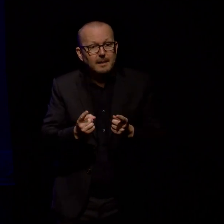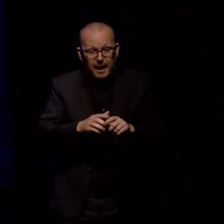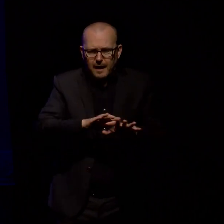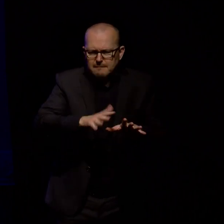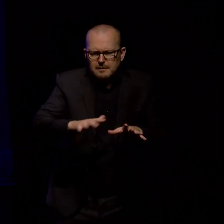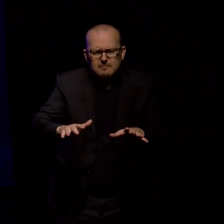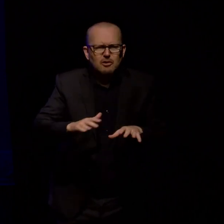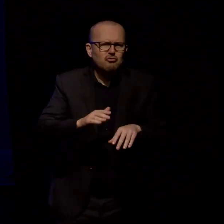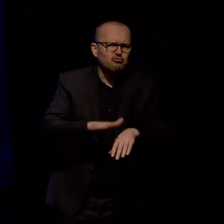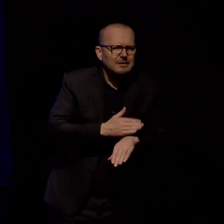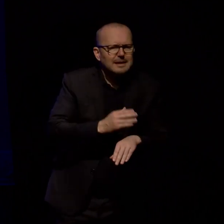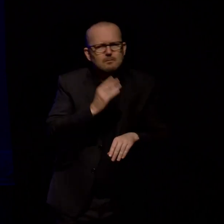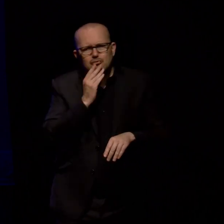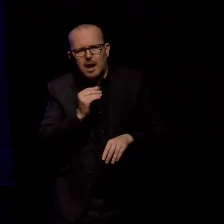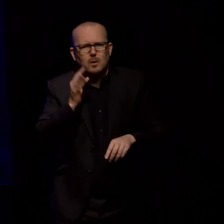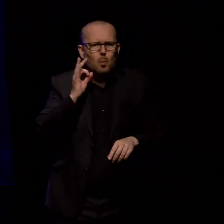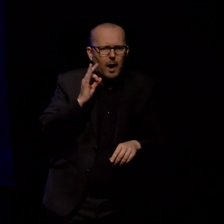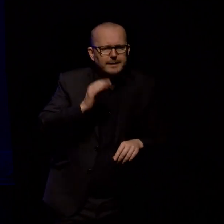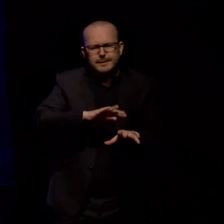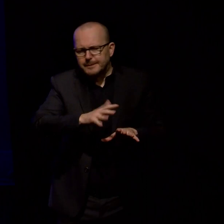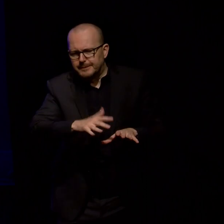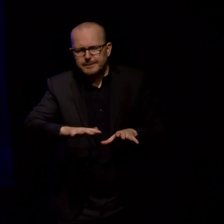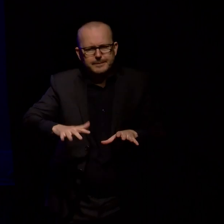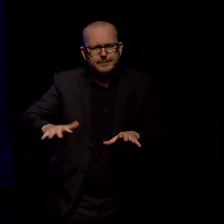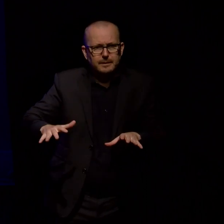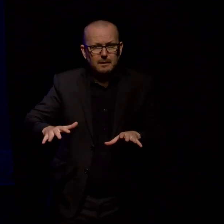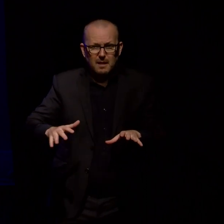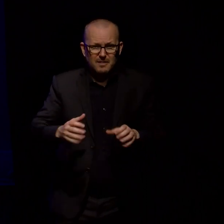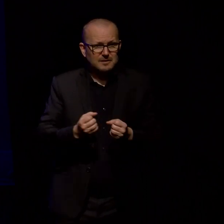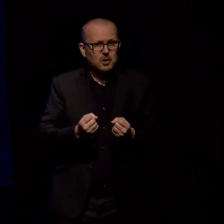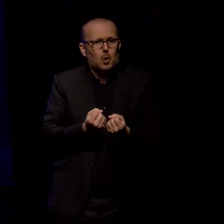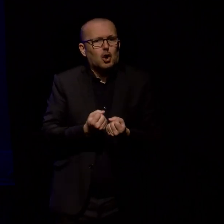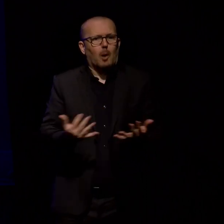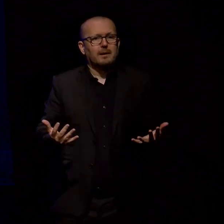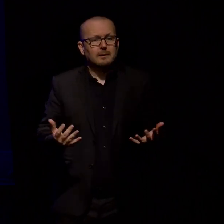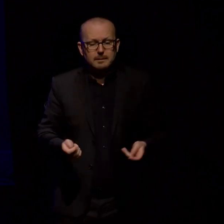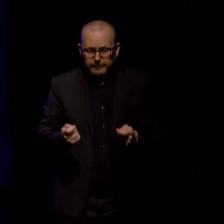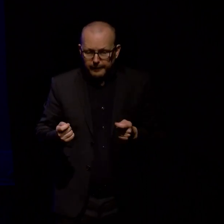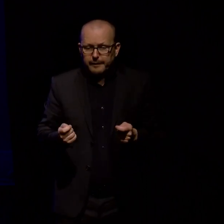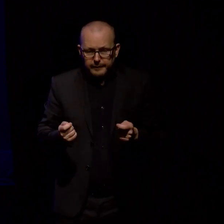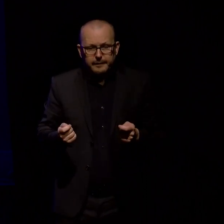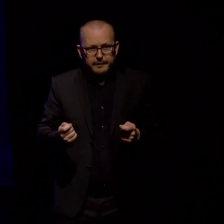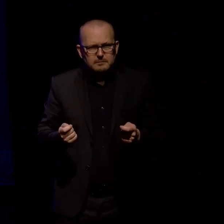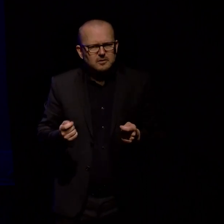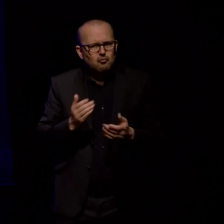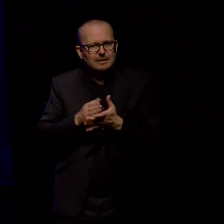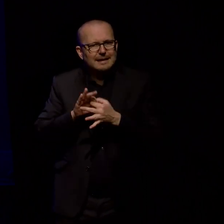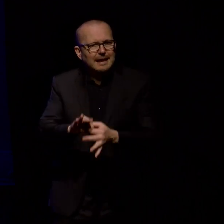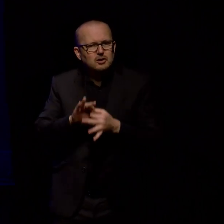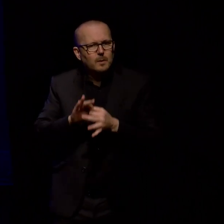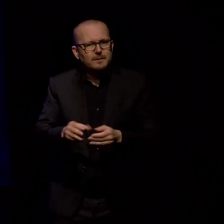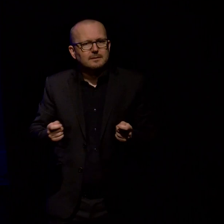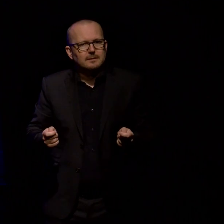greens and browns and white are so commonplace that people glaze over. These maps make the familiar